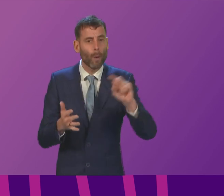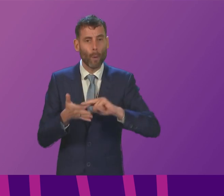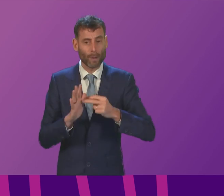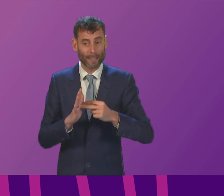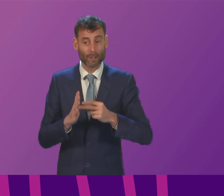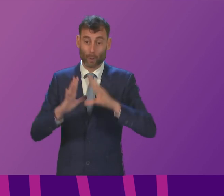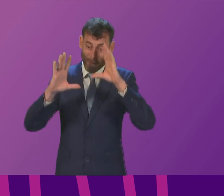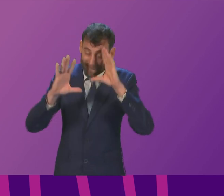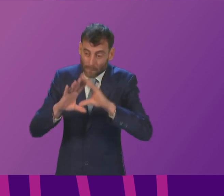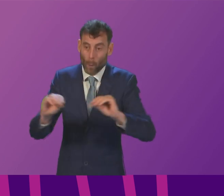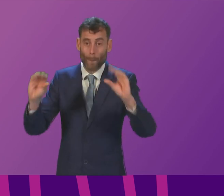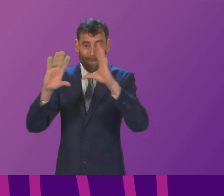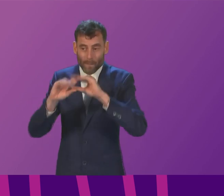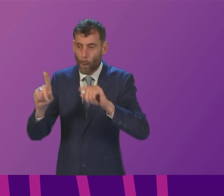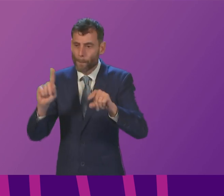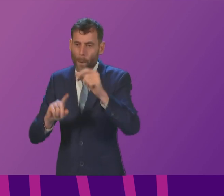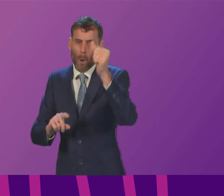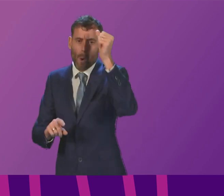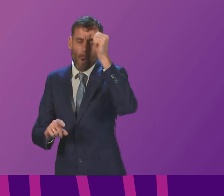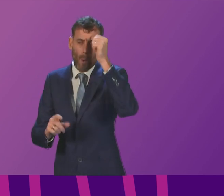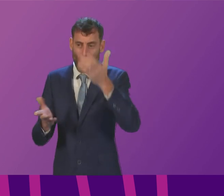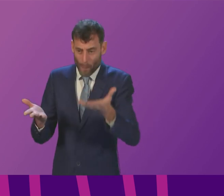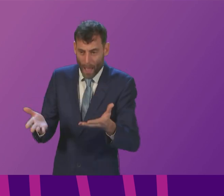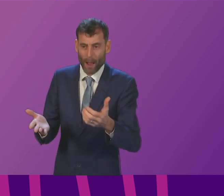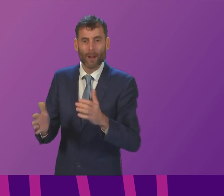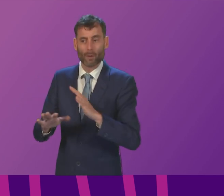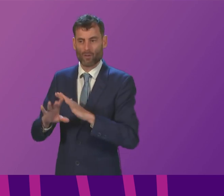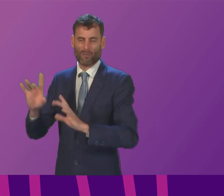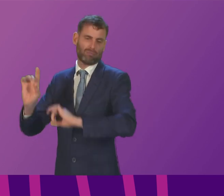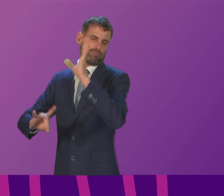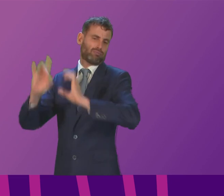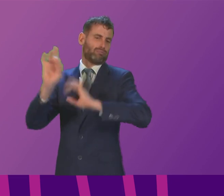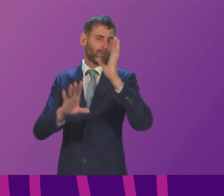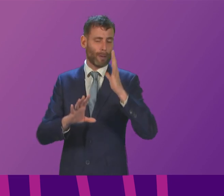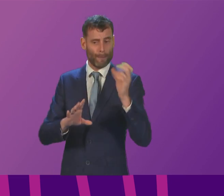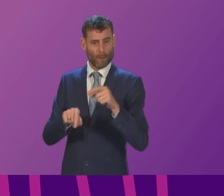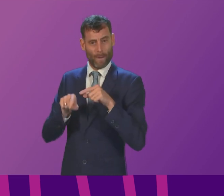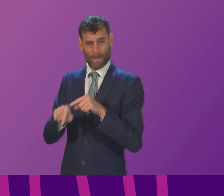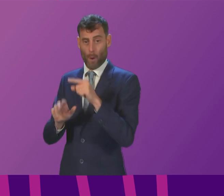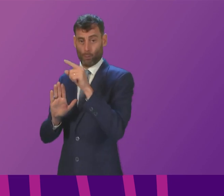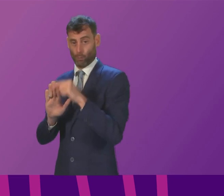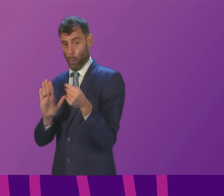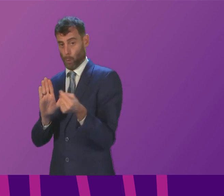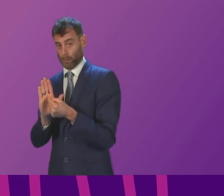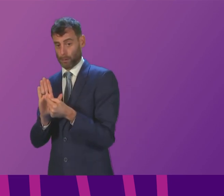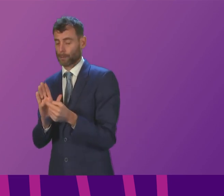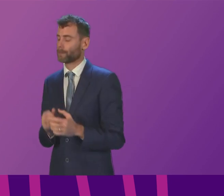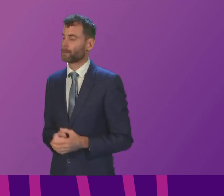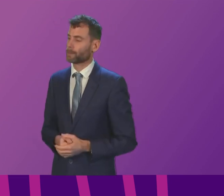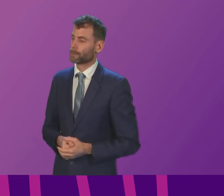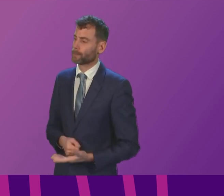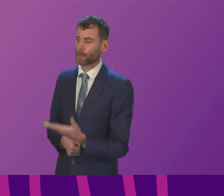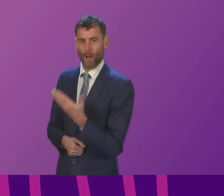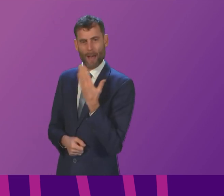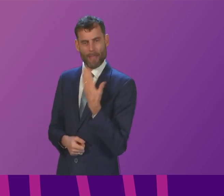advisory activity to minimise distress and harm for people and for animals across Scotland Christine Graham I thank the First Minister for the